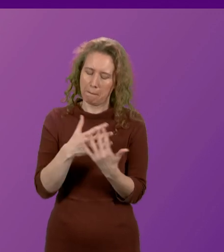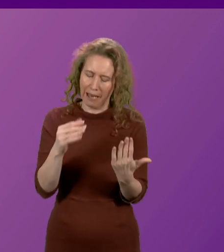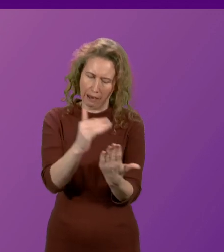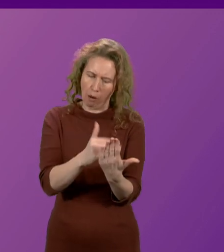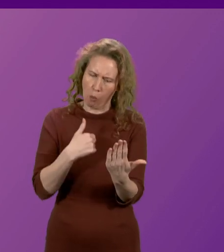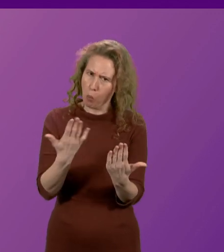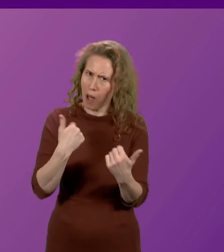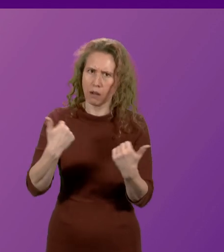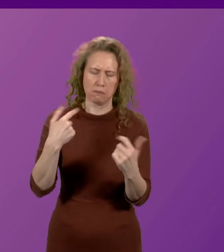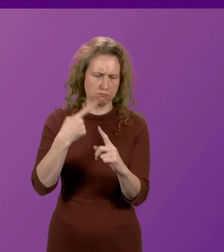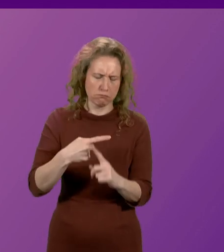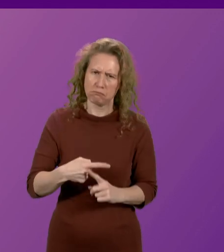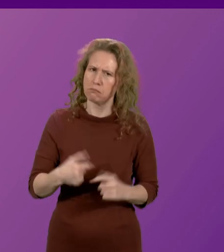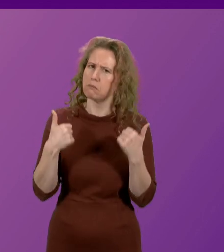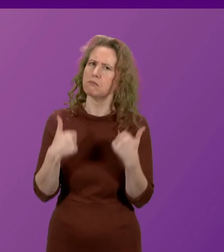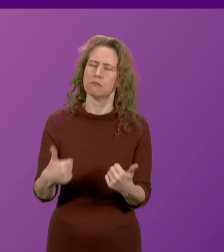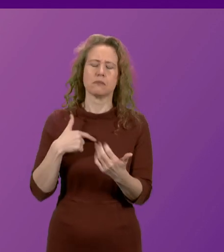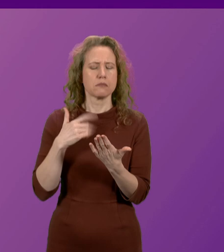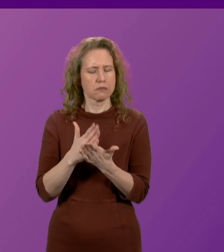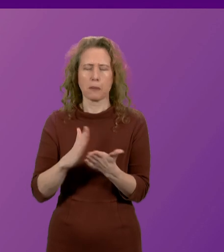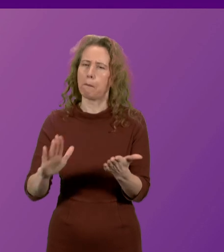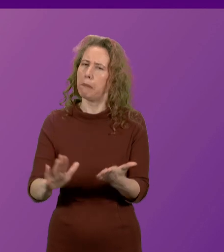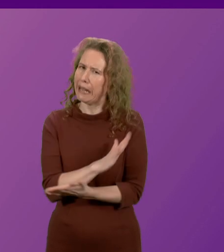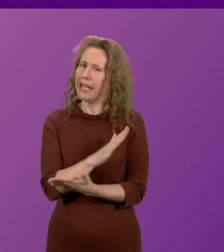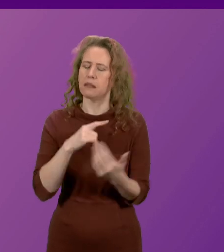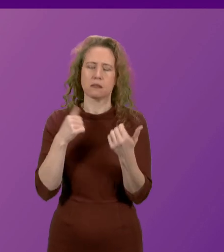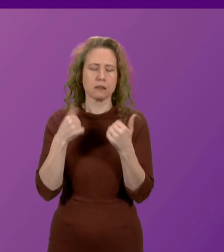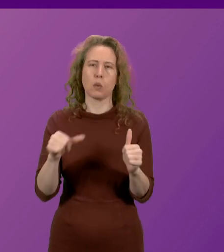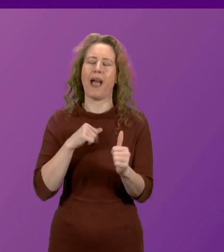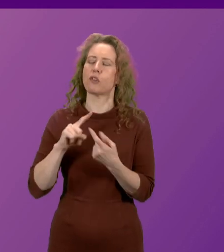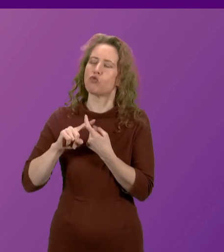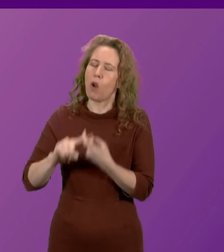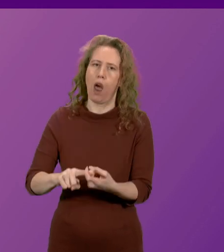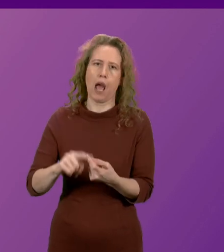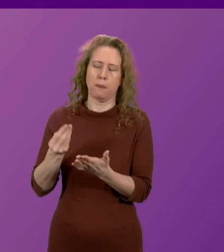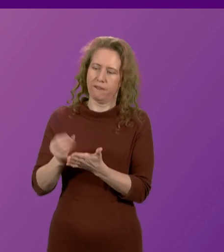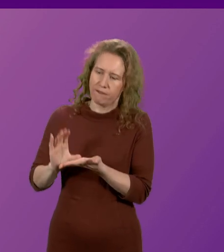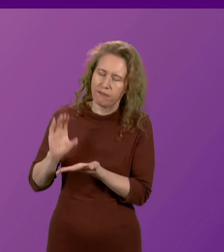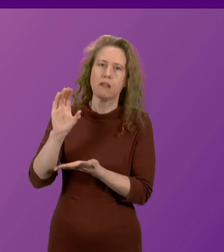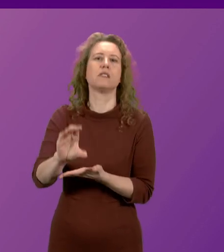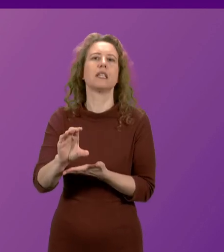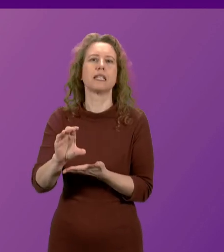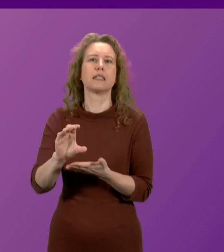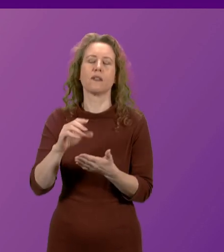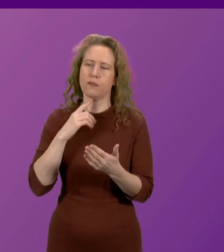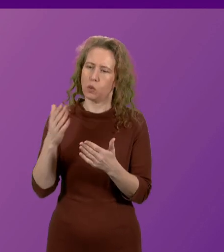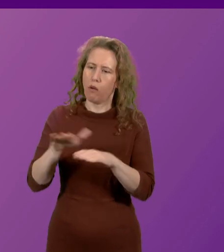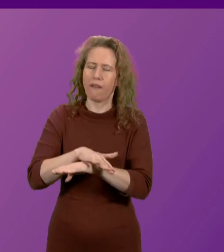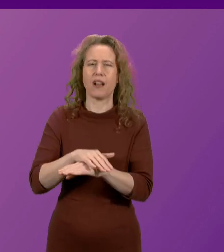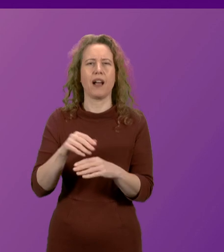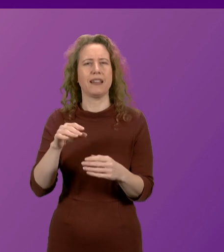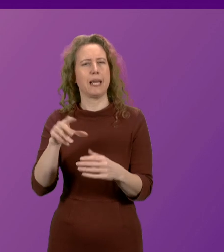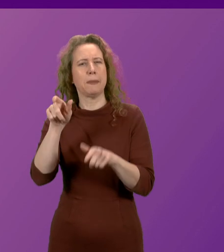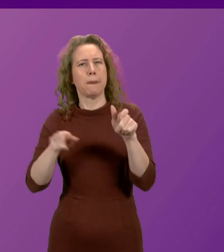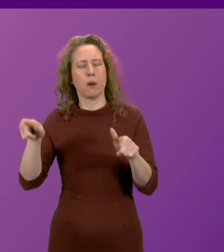welcome and I'm particularly pleased that there is a reliable source of funding made available for the infected blood scandal